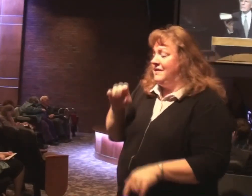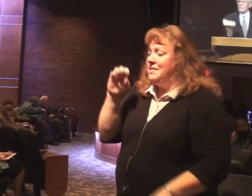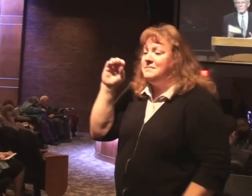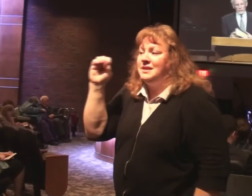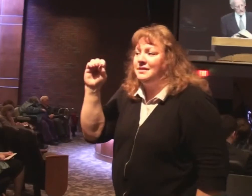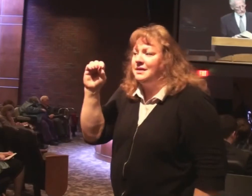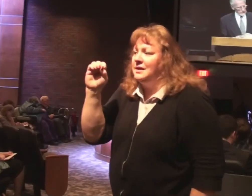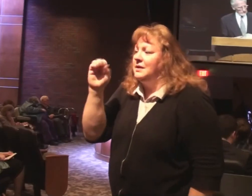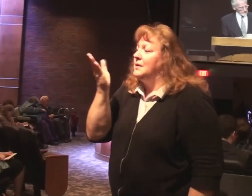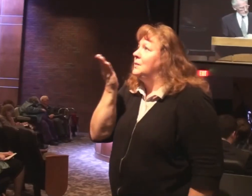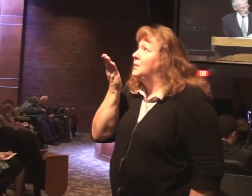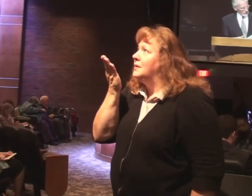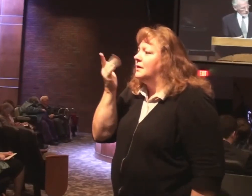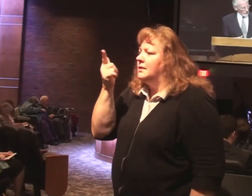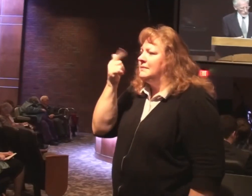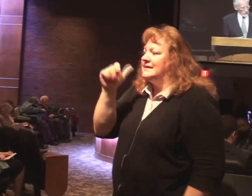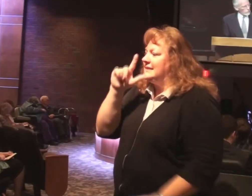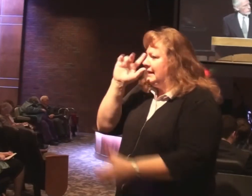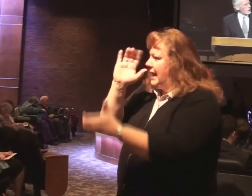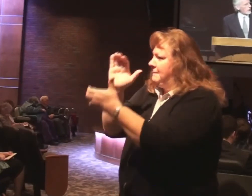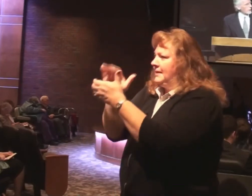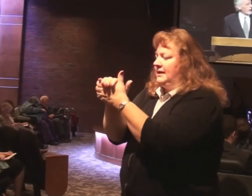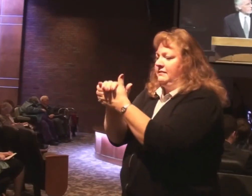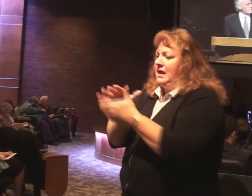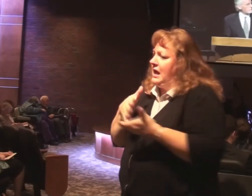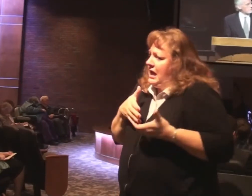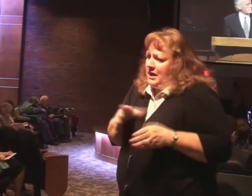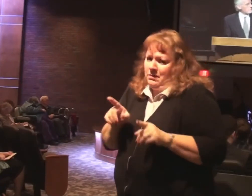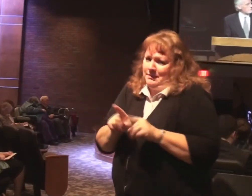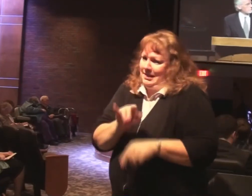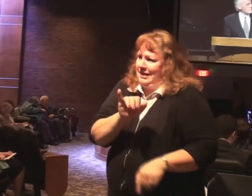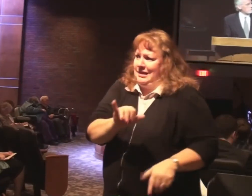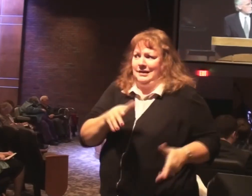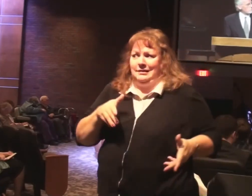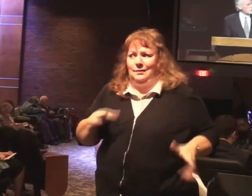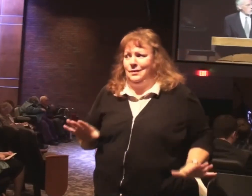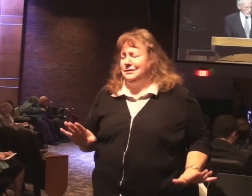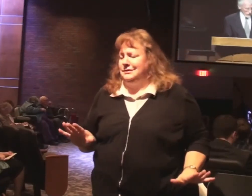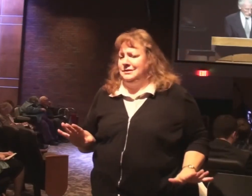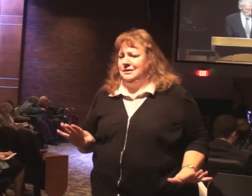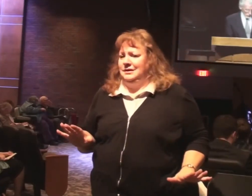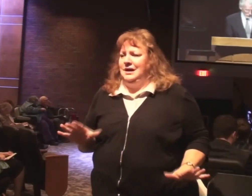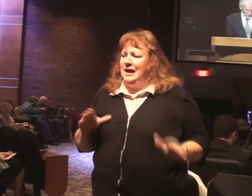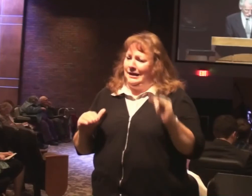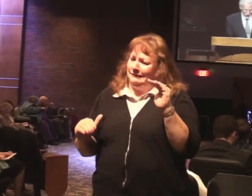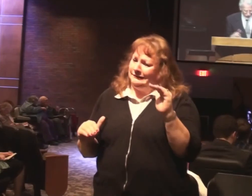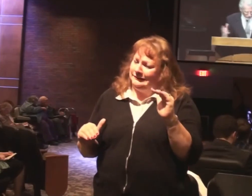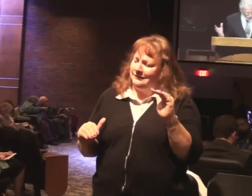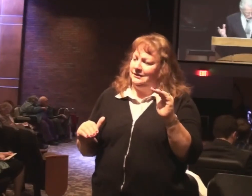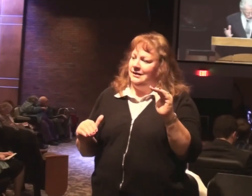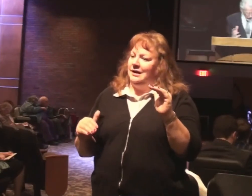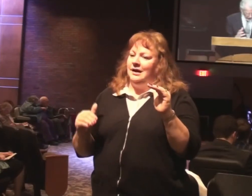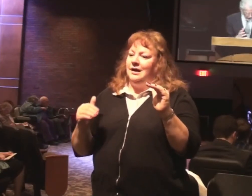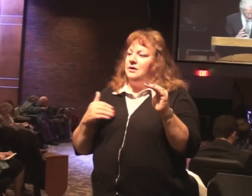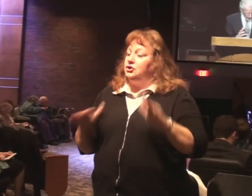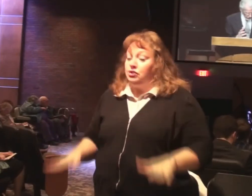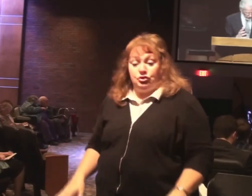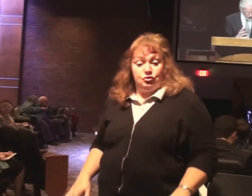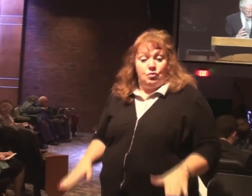truly believe. We don't want to be like that. We don't want to stop short. Not enough to have been raised in this